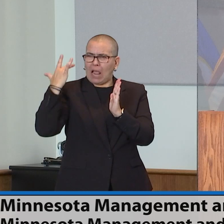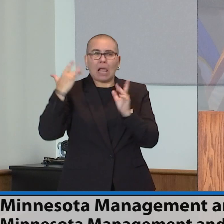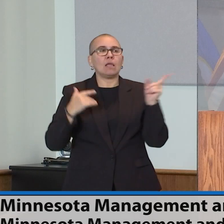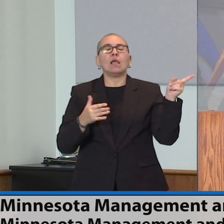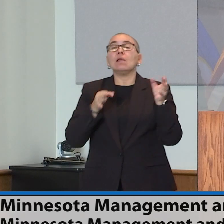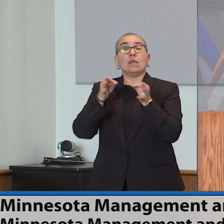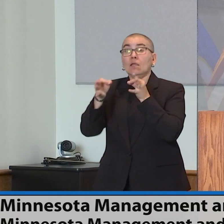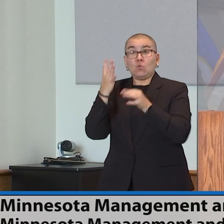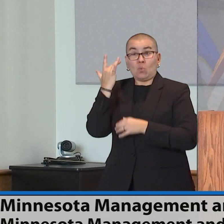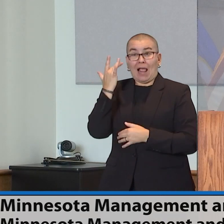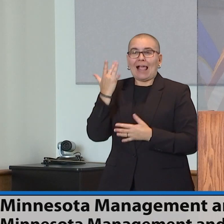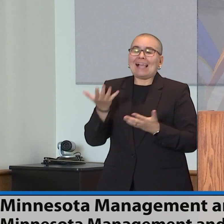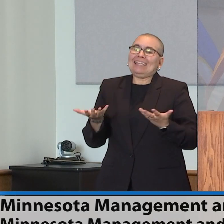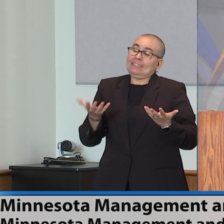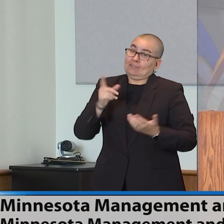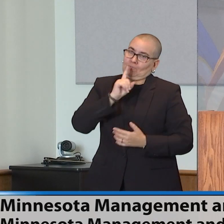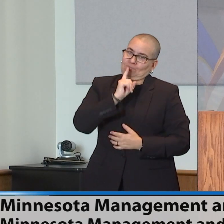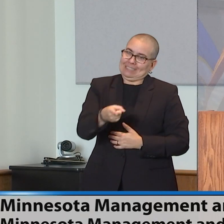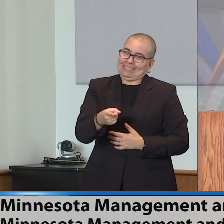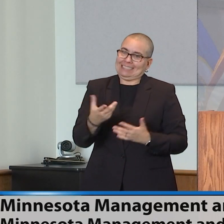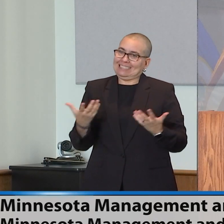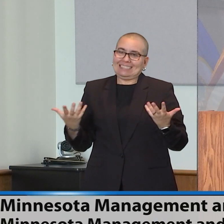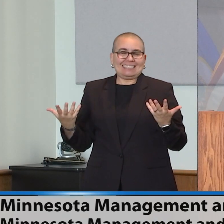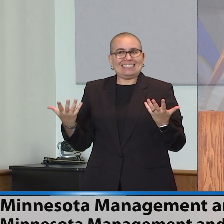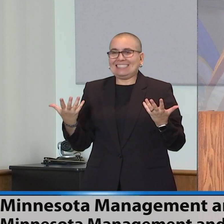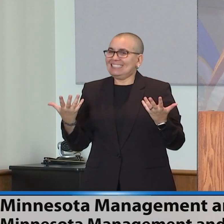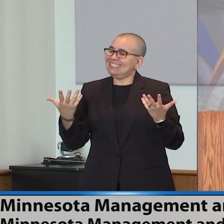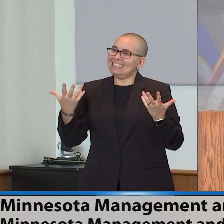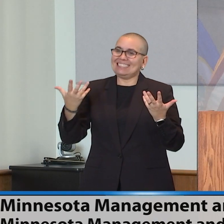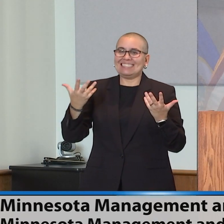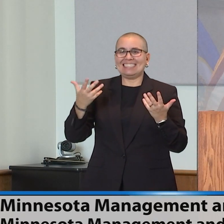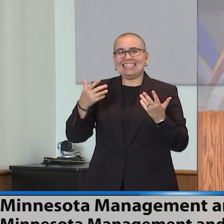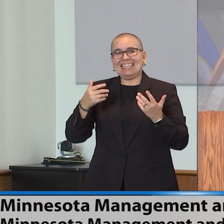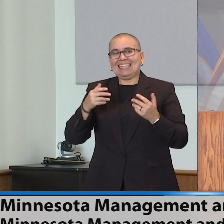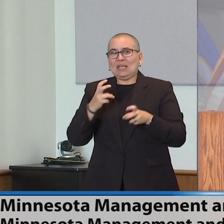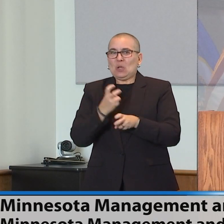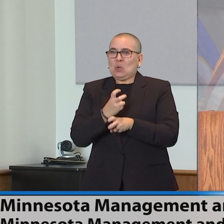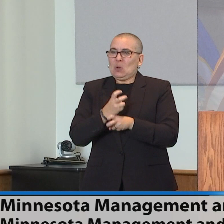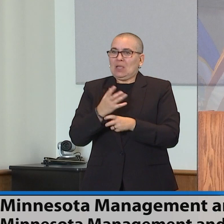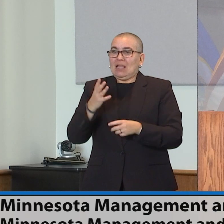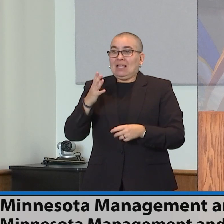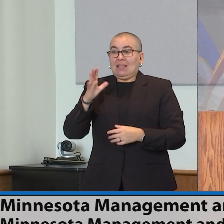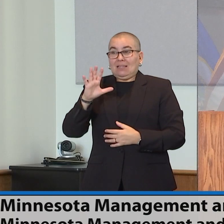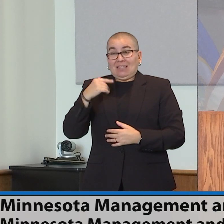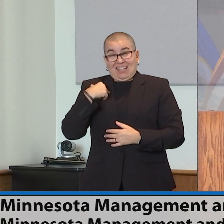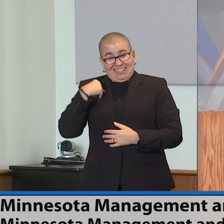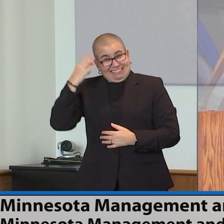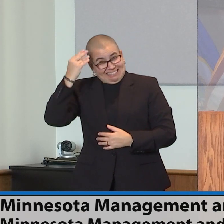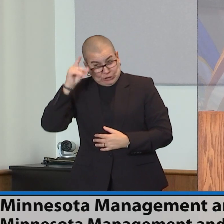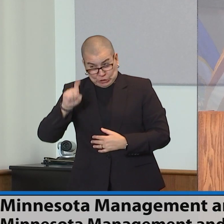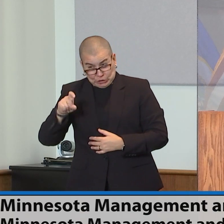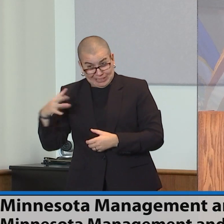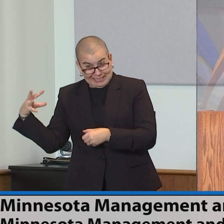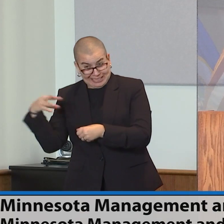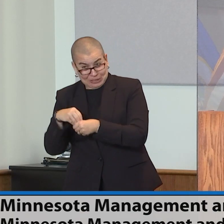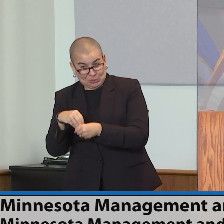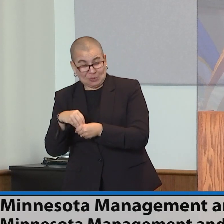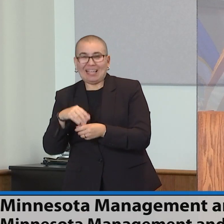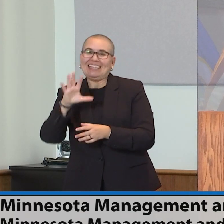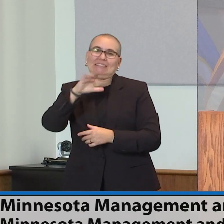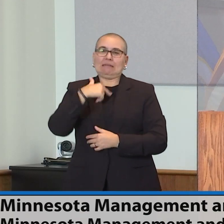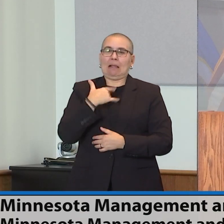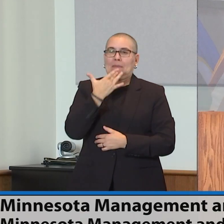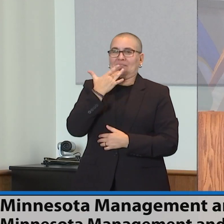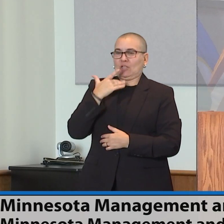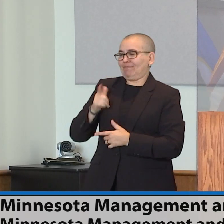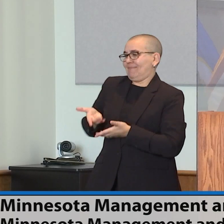It's certainly been a comment that we've had from this podium for myself and others over the years. I'll let the lawmakers and elected officials comment on